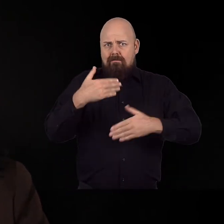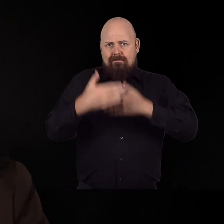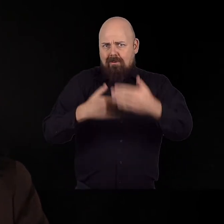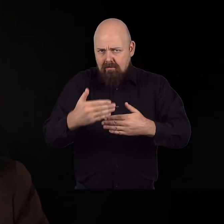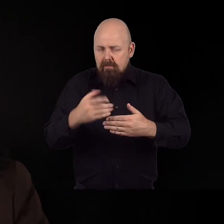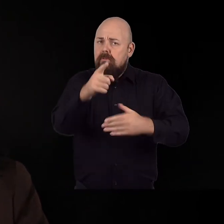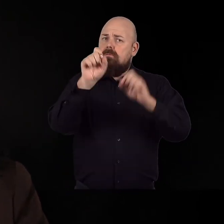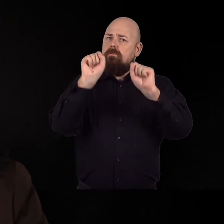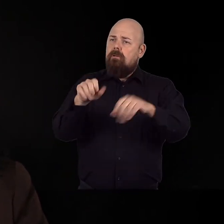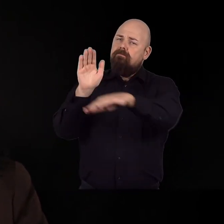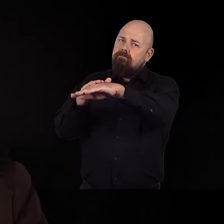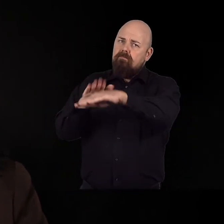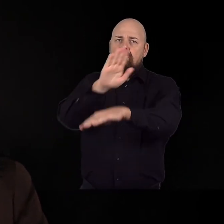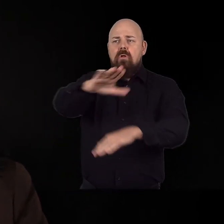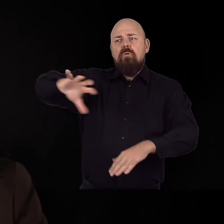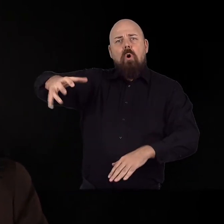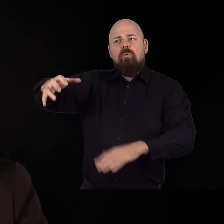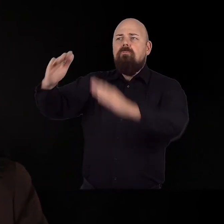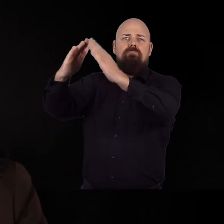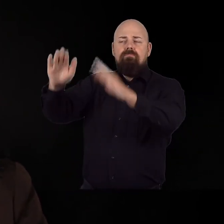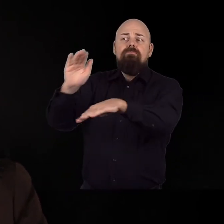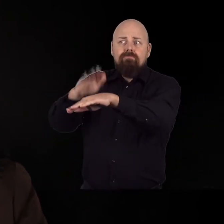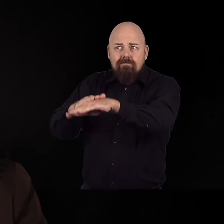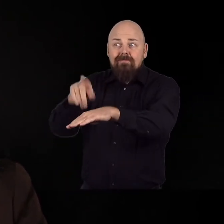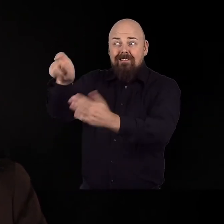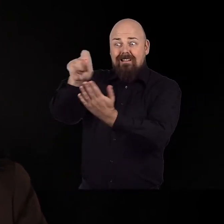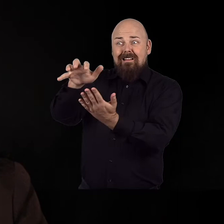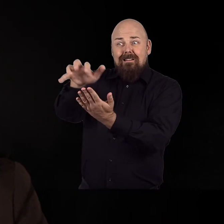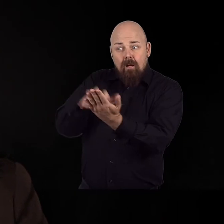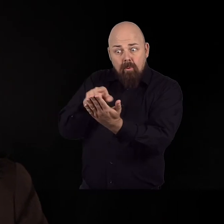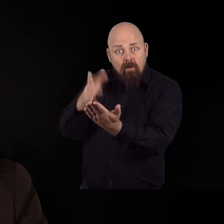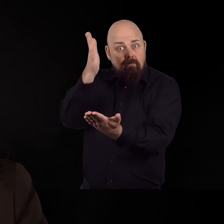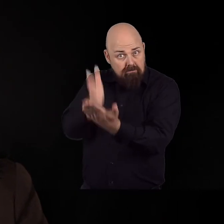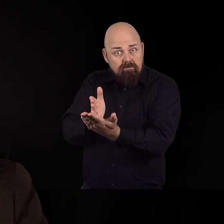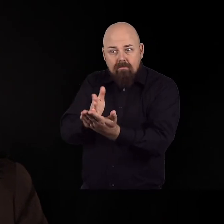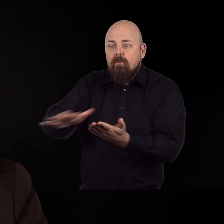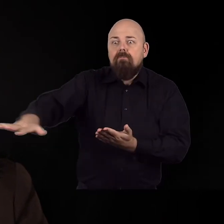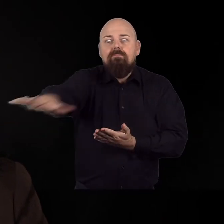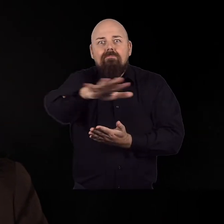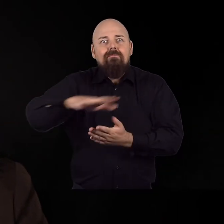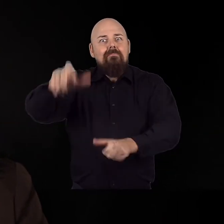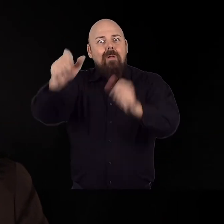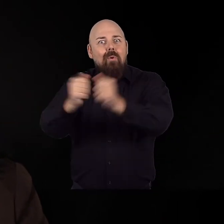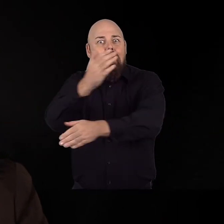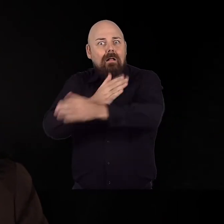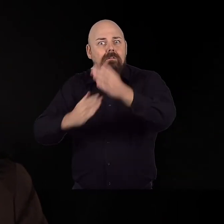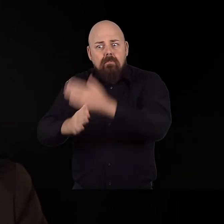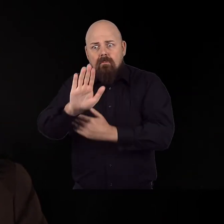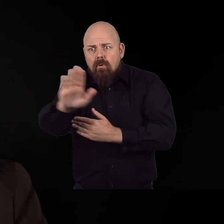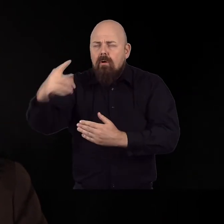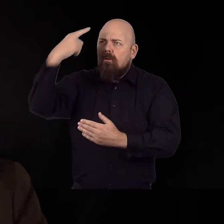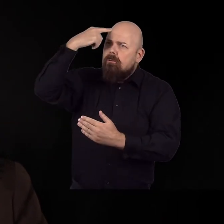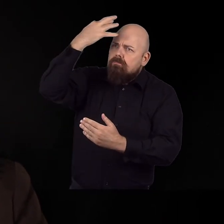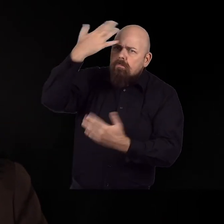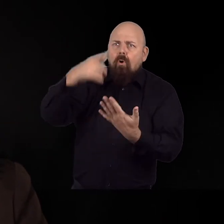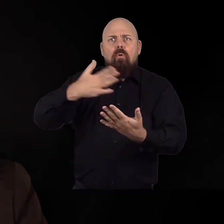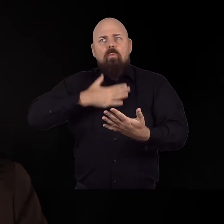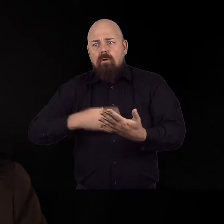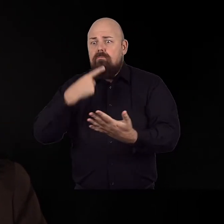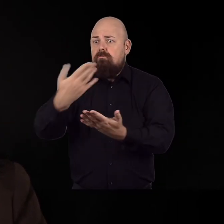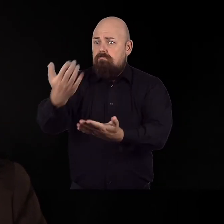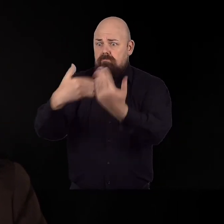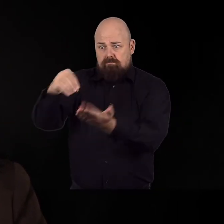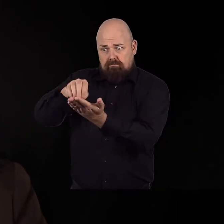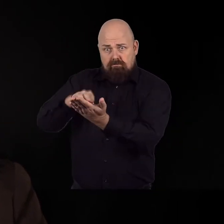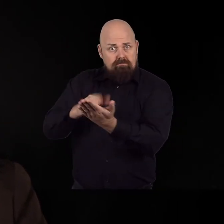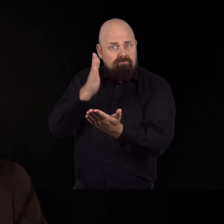requesting that national consultations on the SDGs include input from civil society and specifically